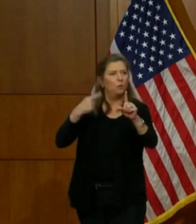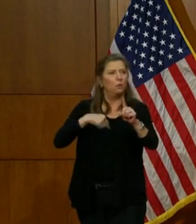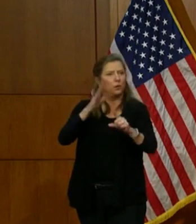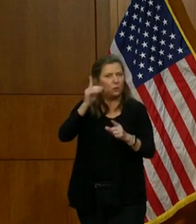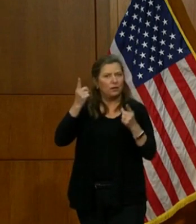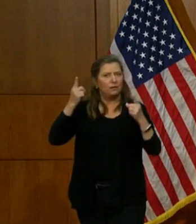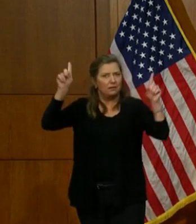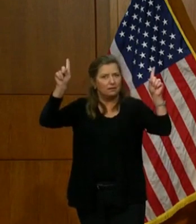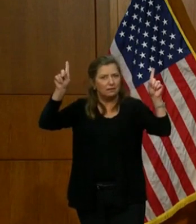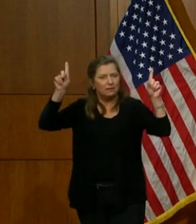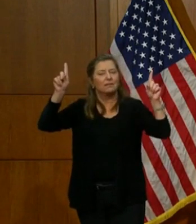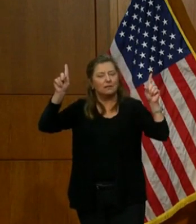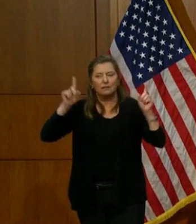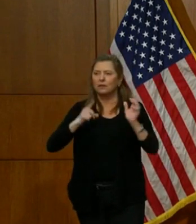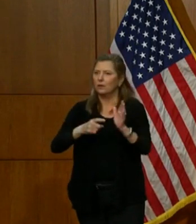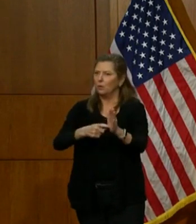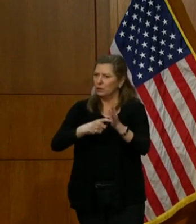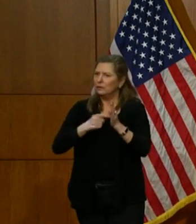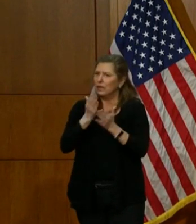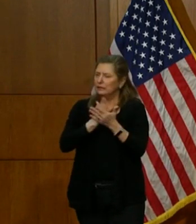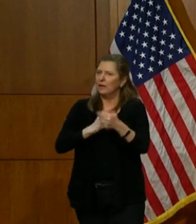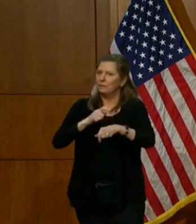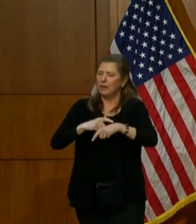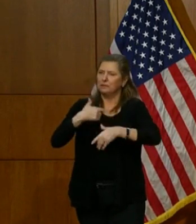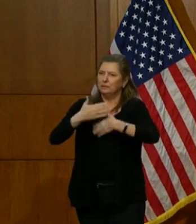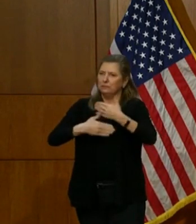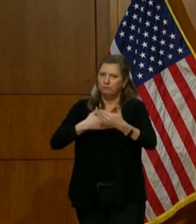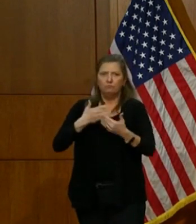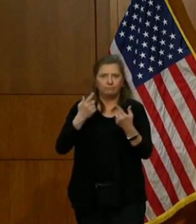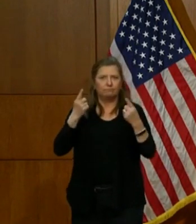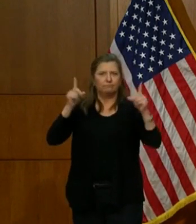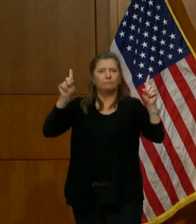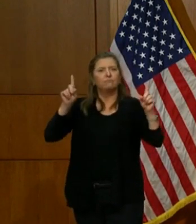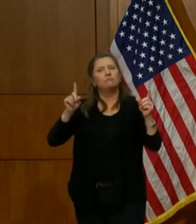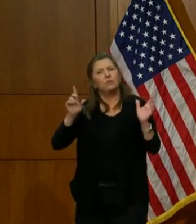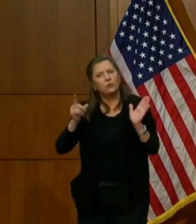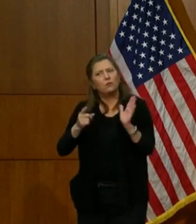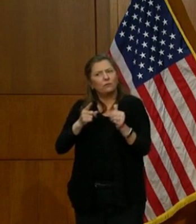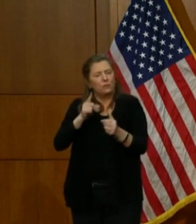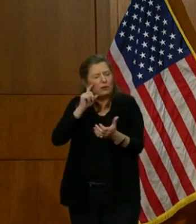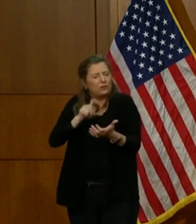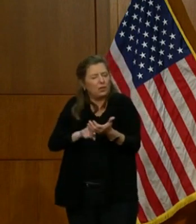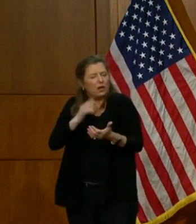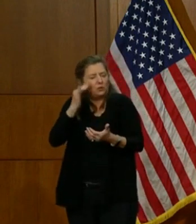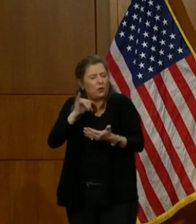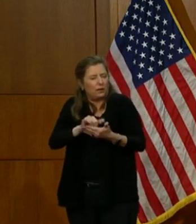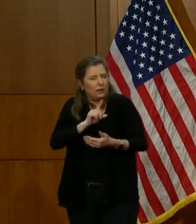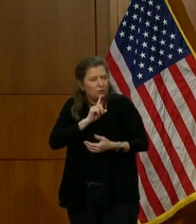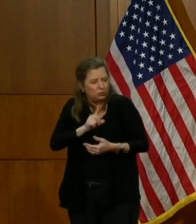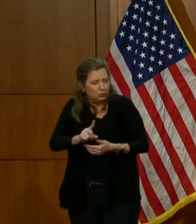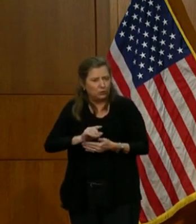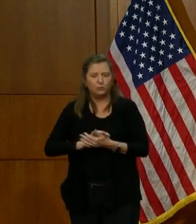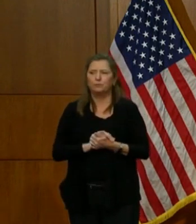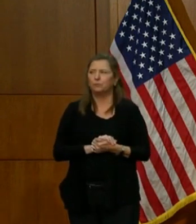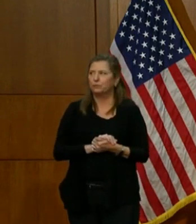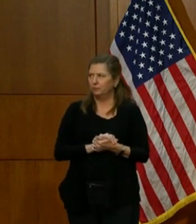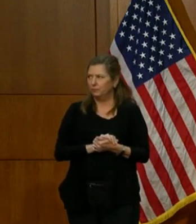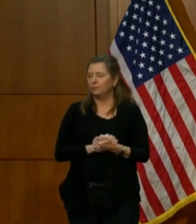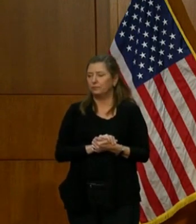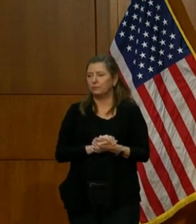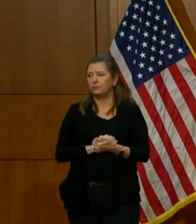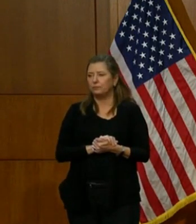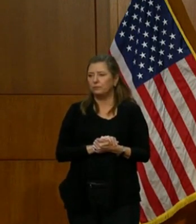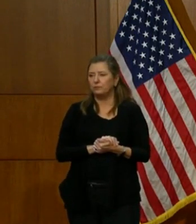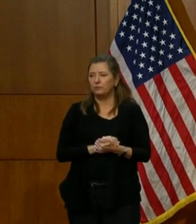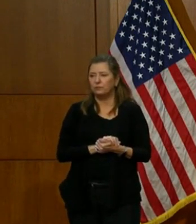achieve it. But it will take a moment to build up to. So let's acknowledge why that's true. And now that we